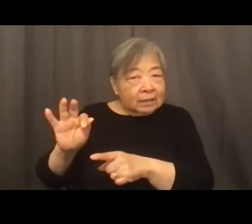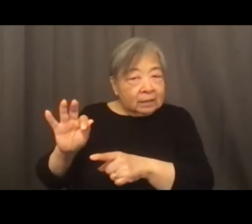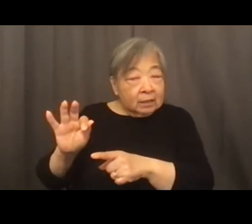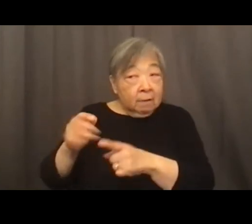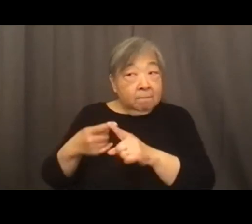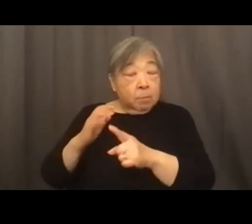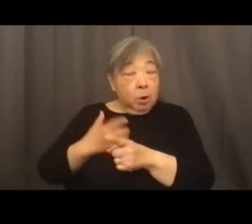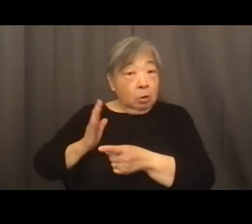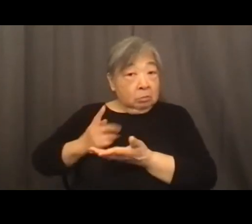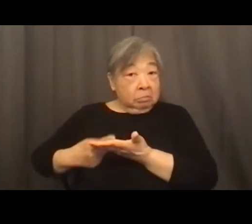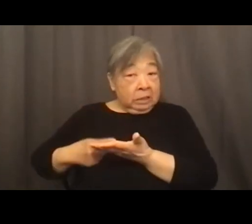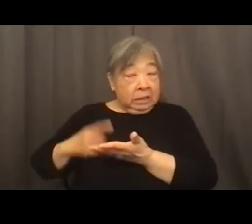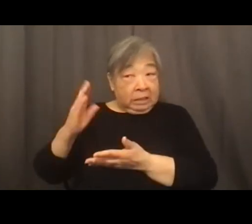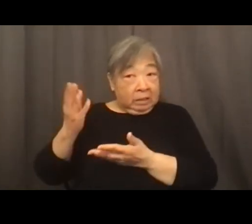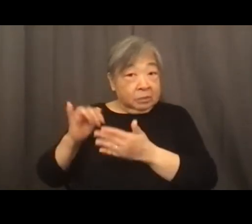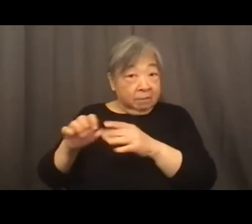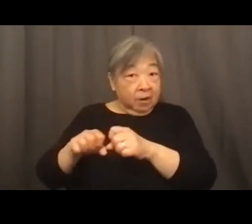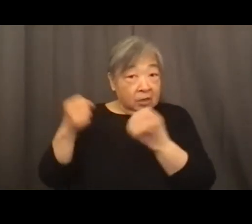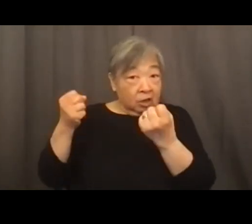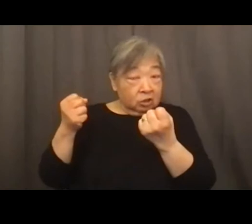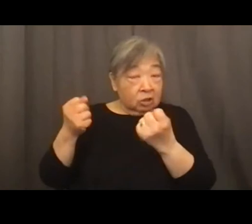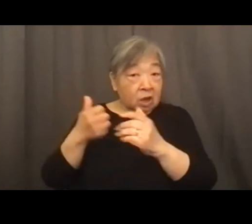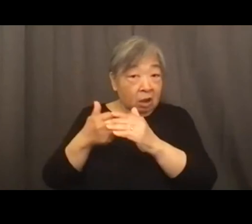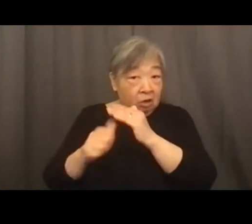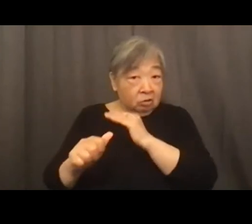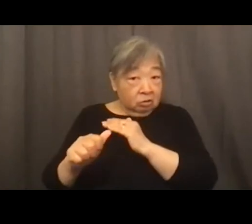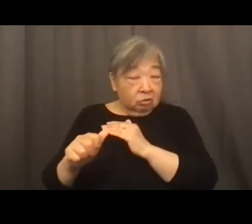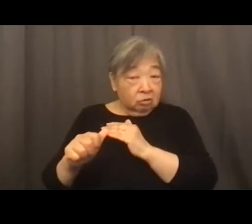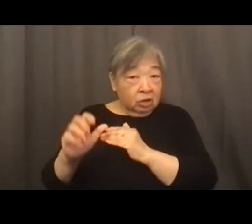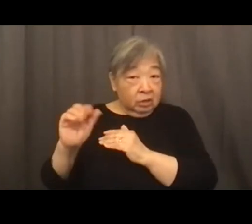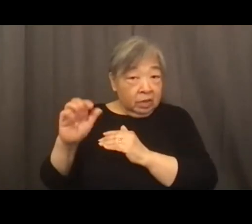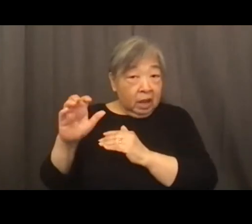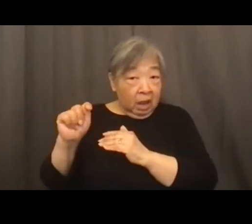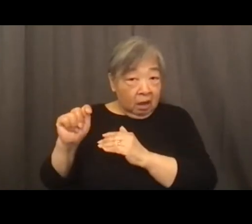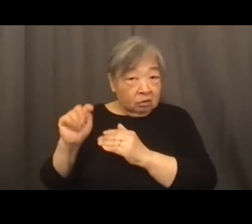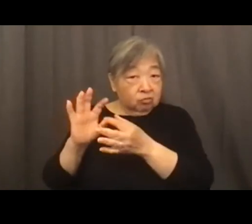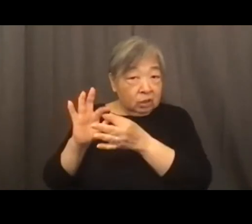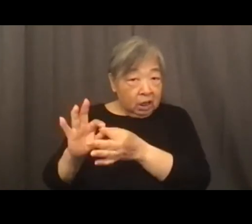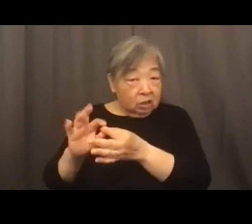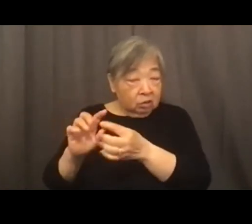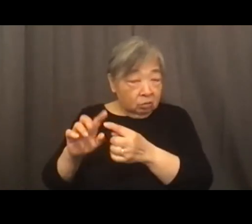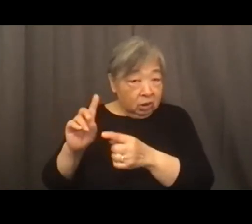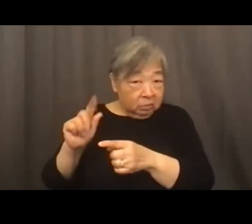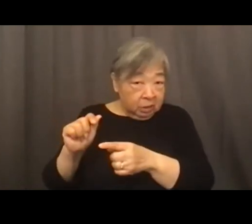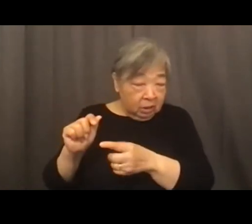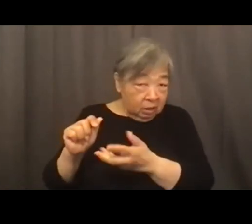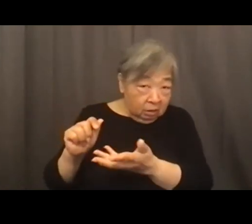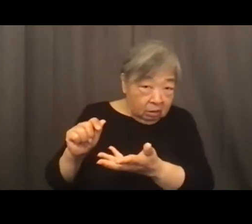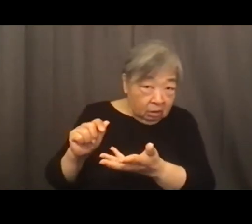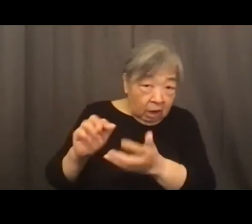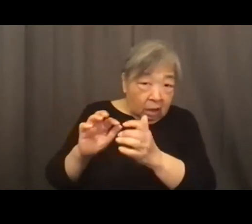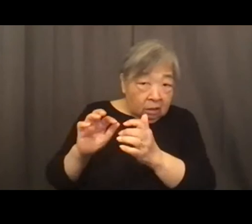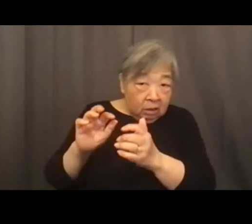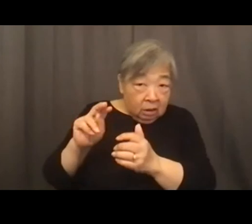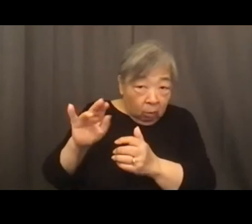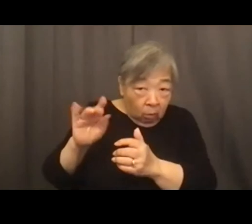potential violations under the act with its relationship to disability is that how you are interpreting that Nicole